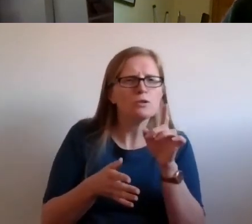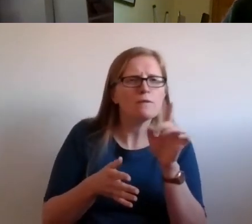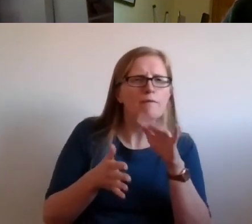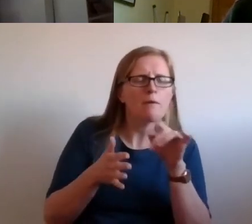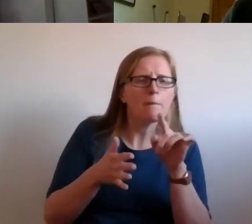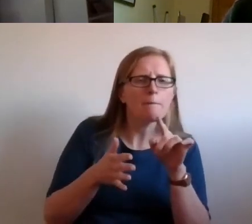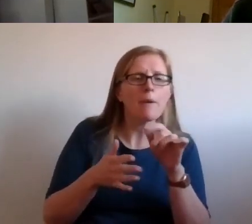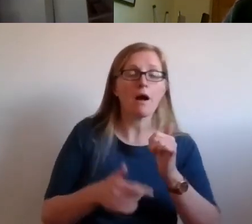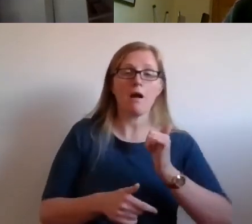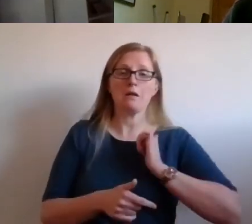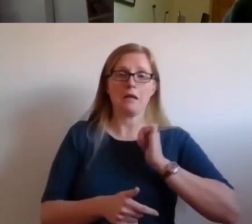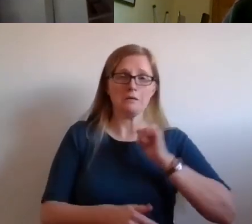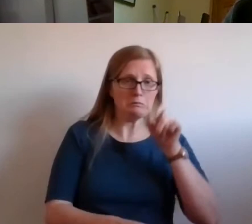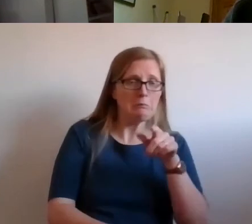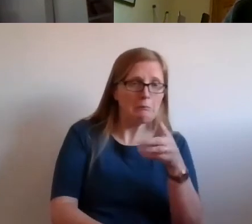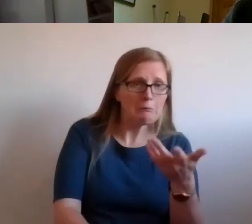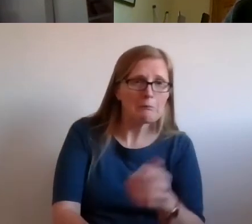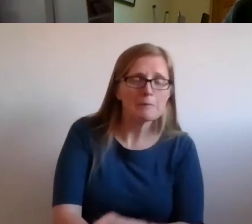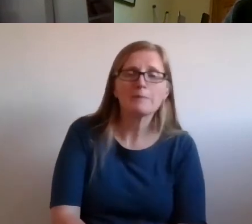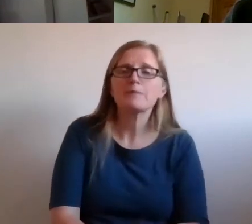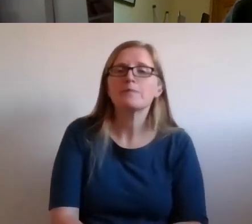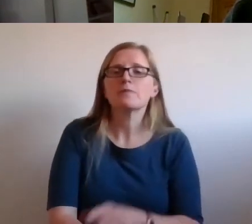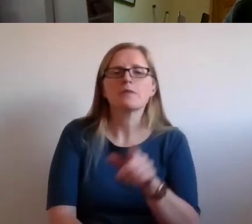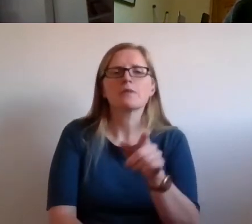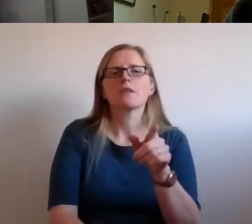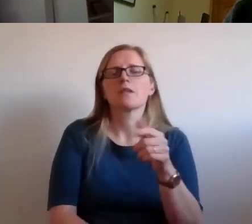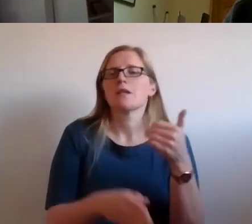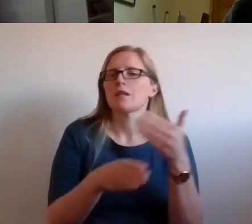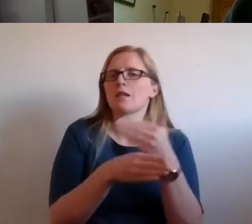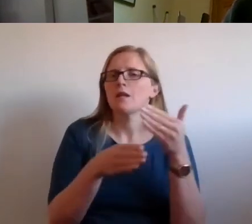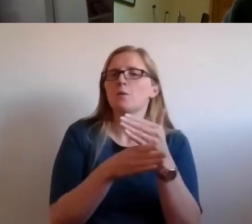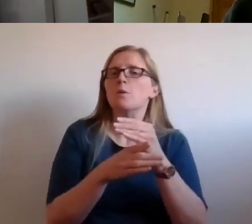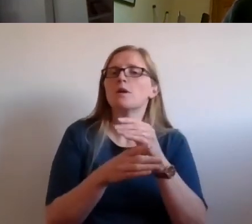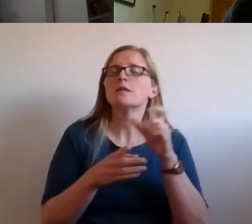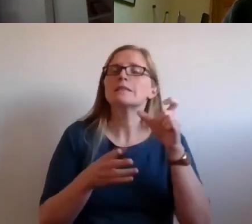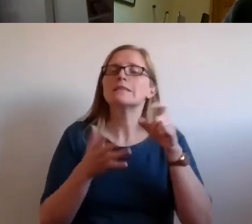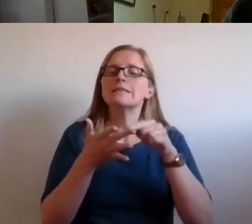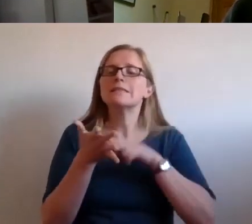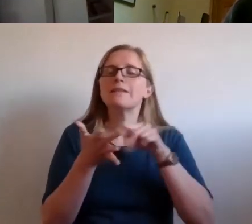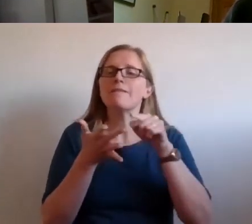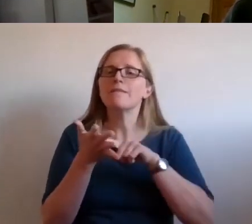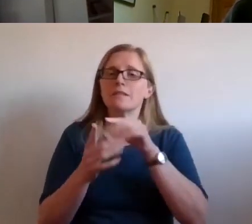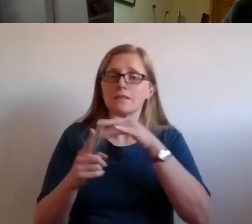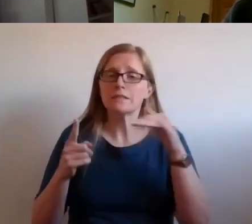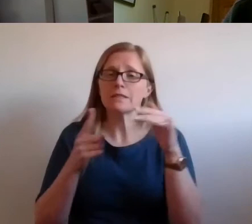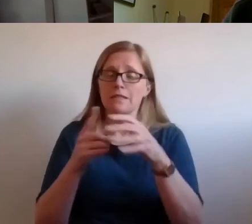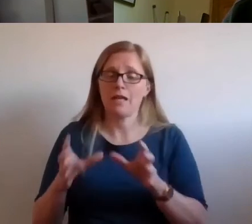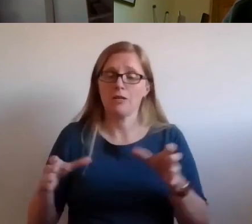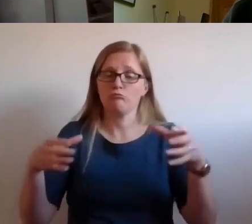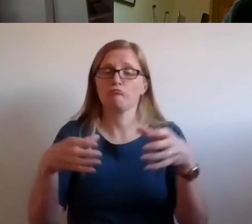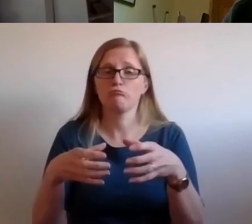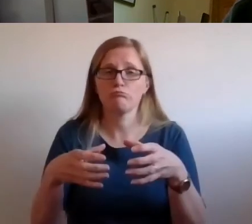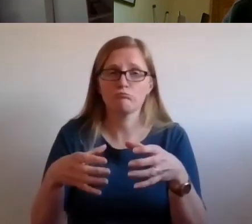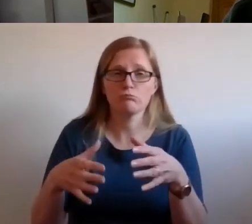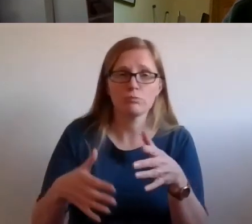And they're working as part of a civil society sort of coalition, trying to advance rights with local governments